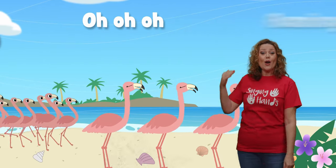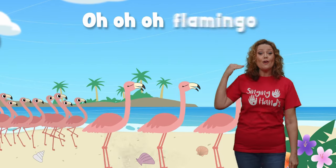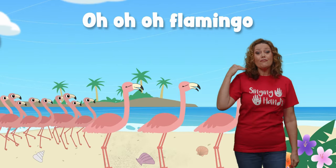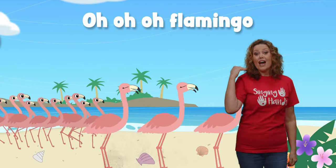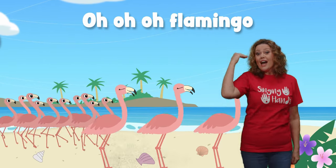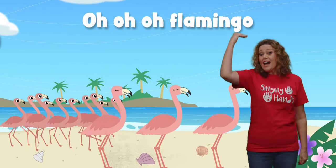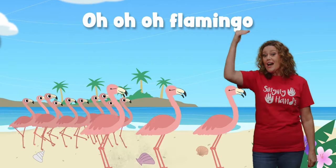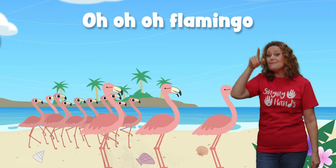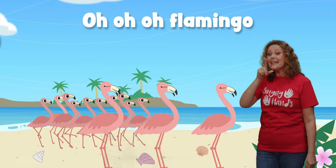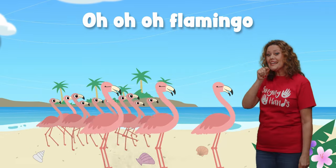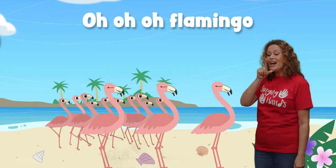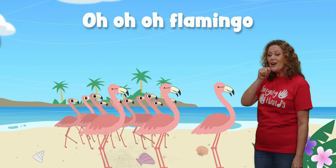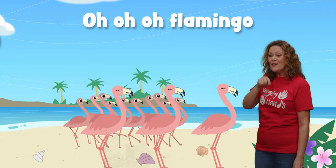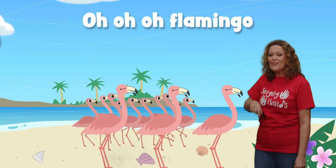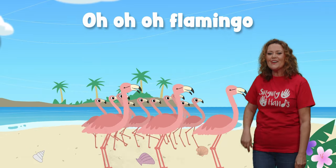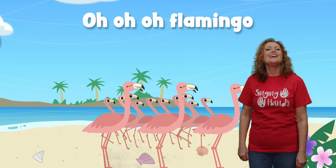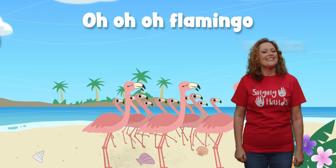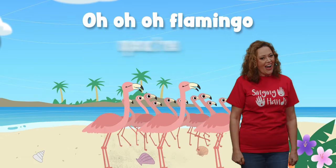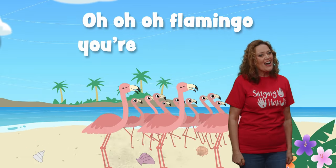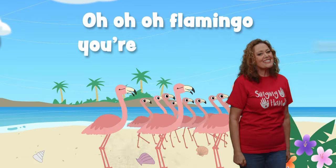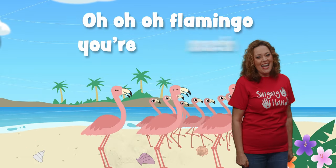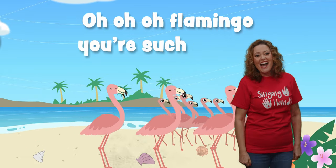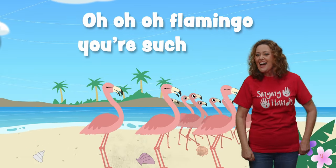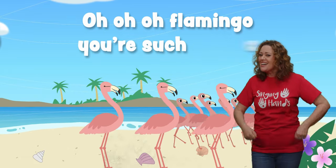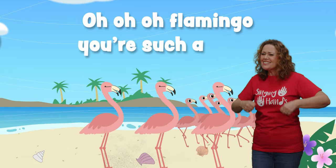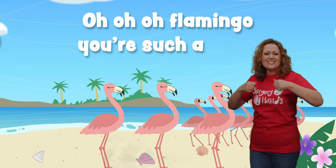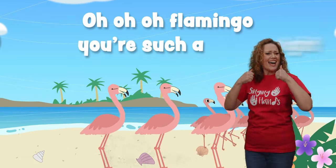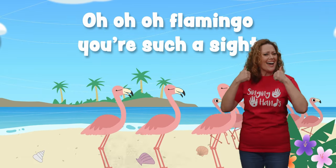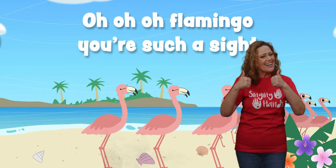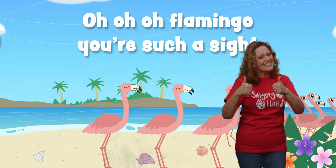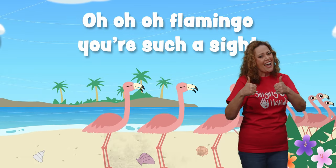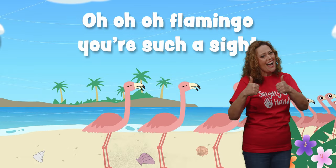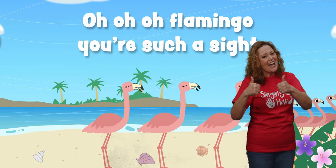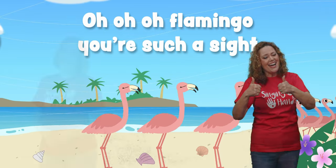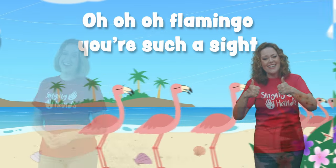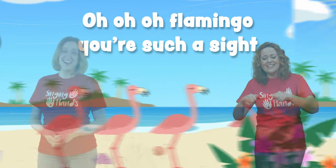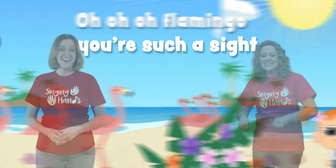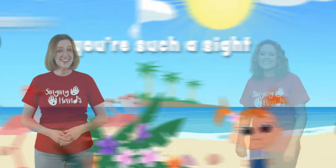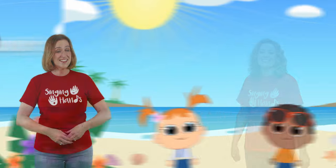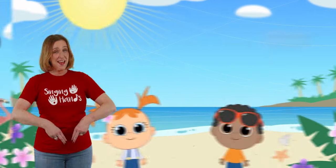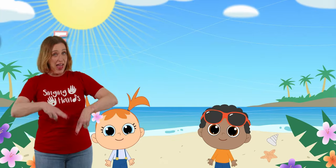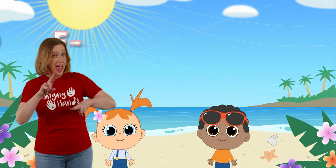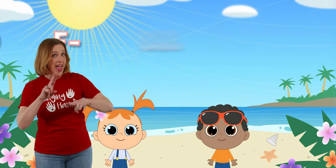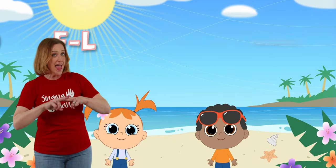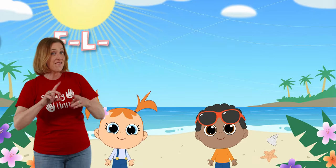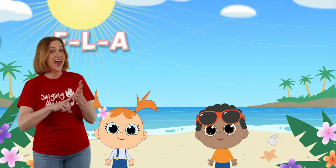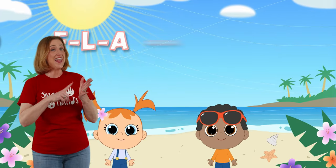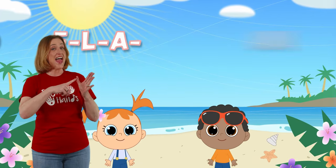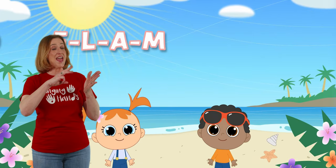Oh, Flamingo, you're such a sight F-L-A